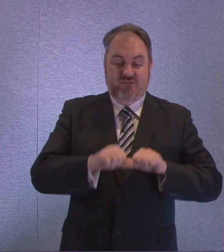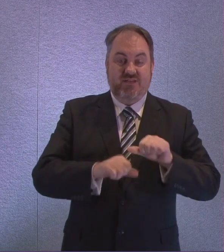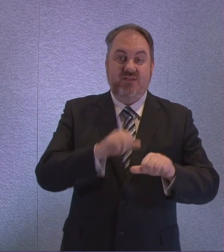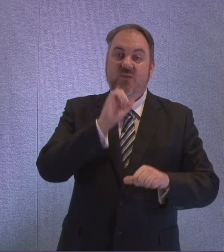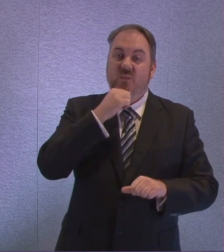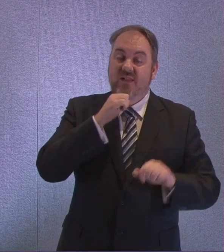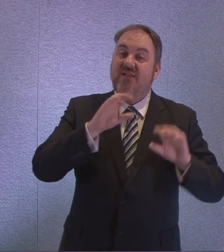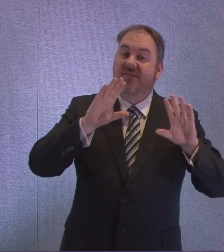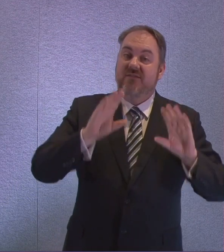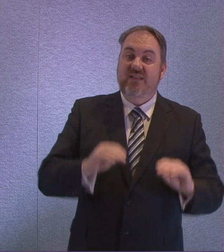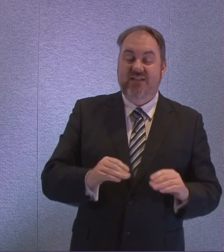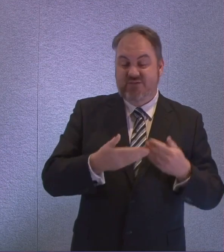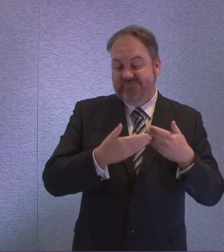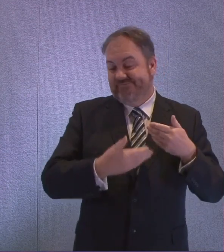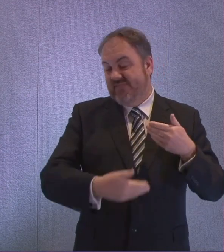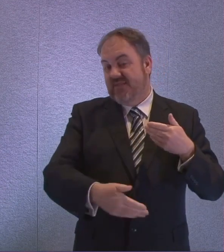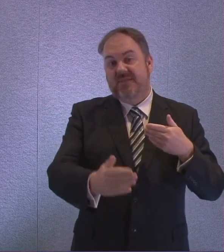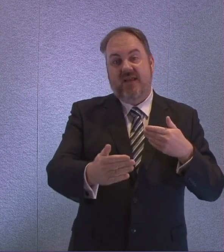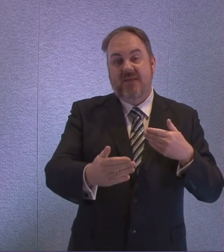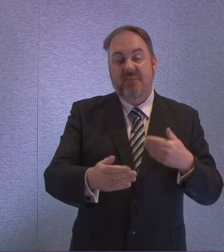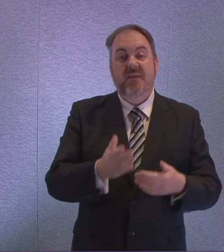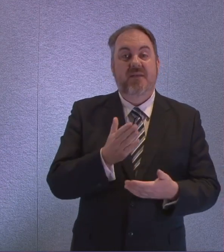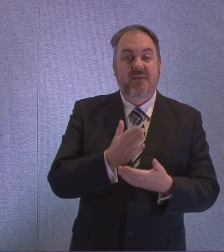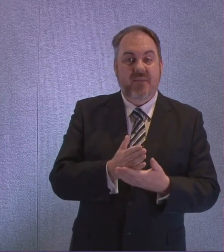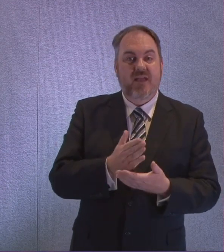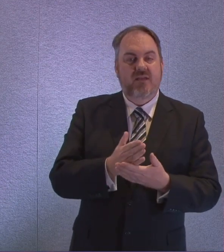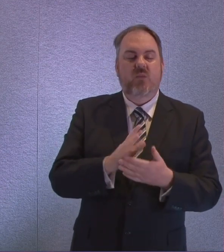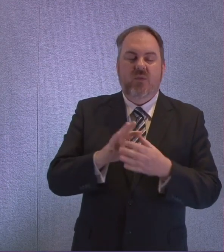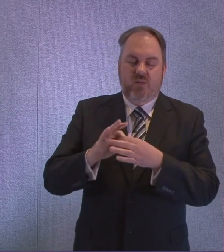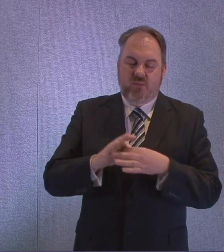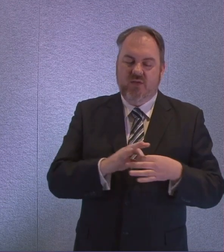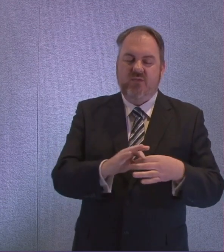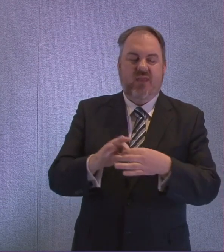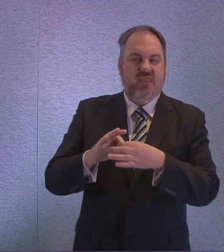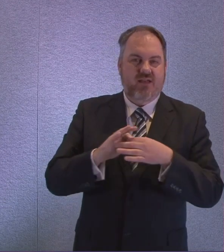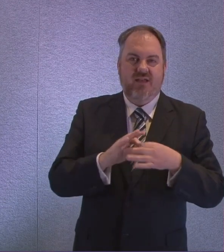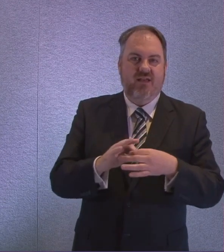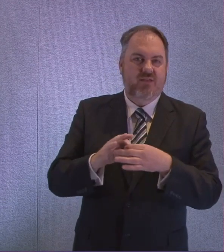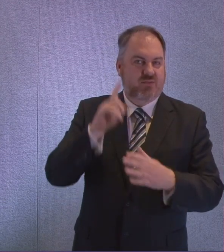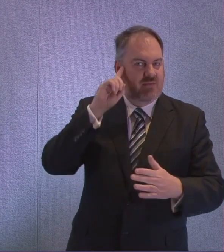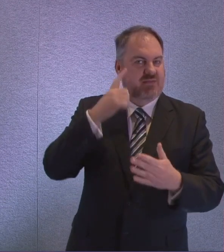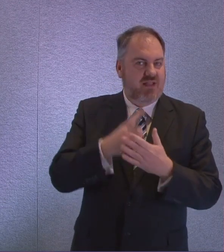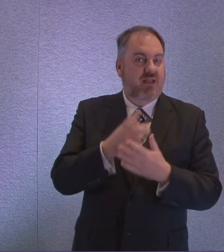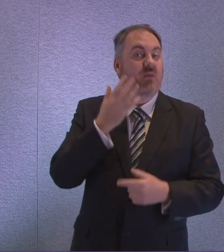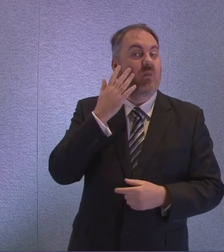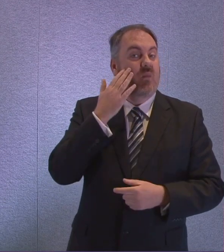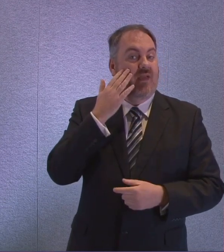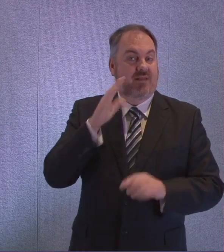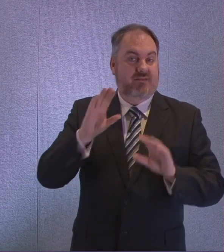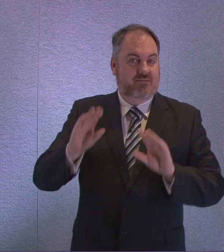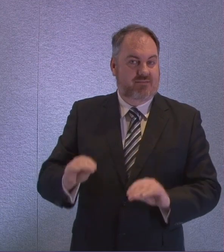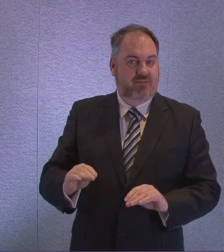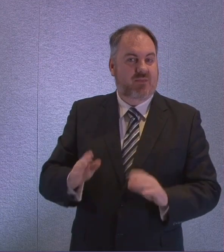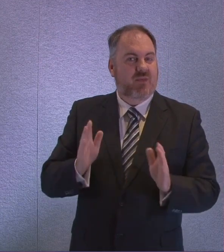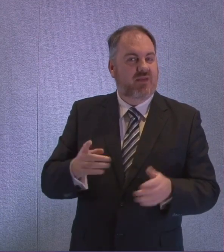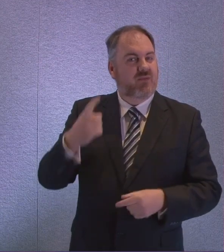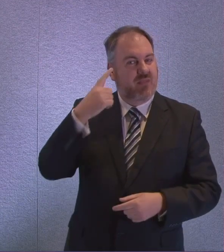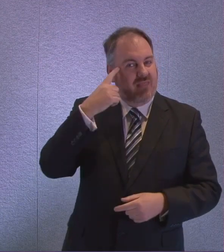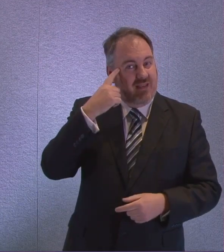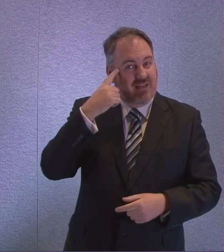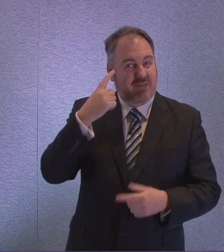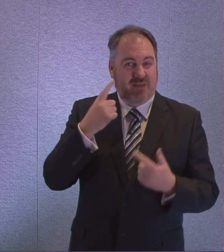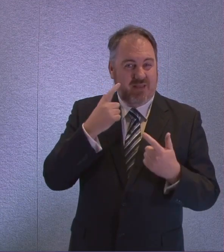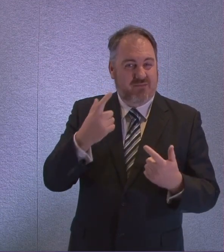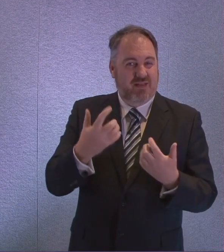impacts in a unified way. Although we do, across the different parts of the UK, have to be mindful of the spread of the virus